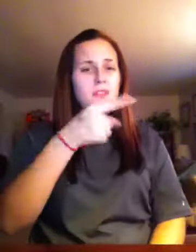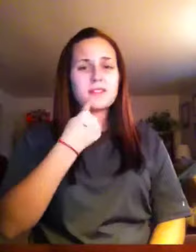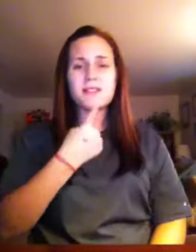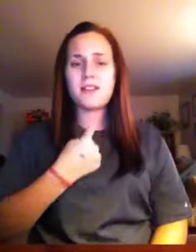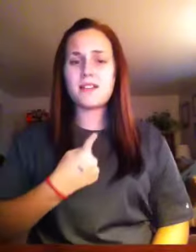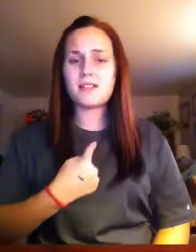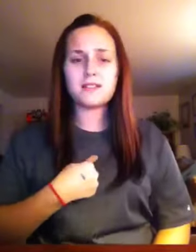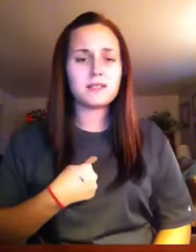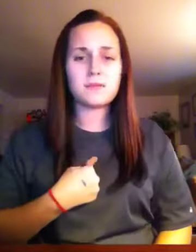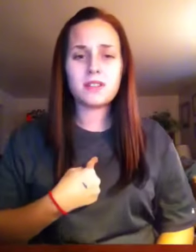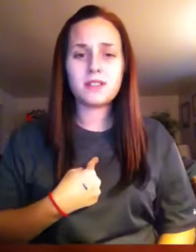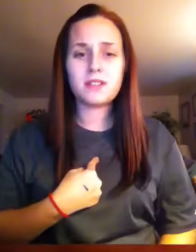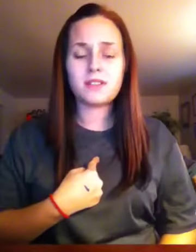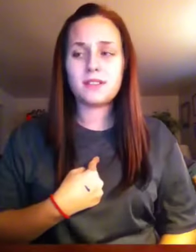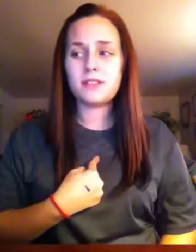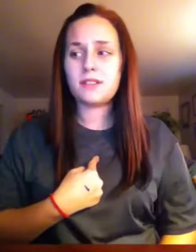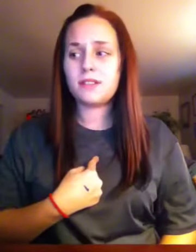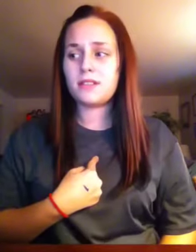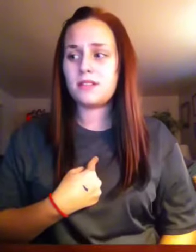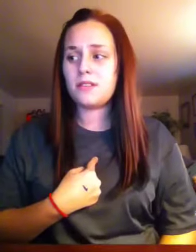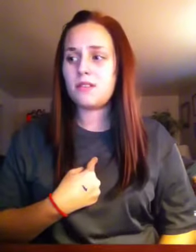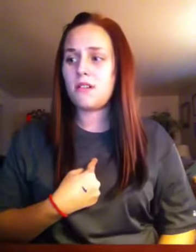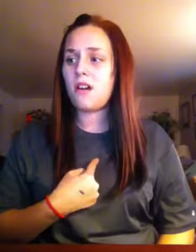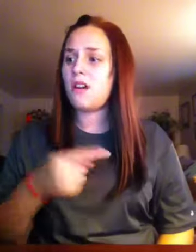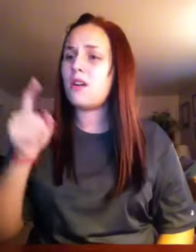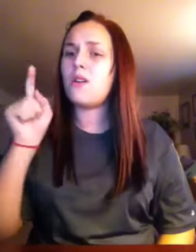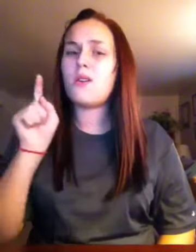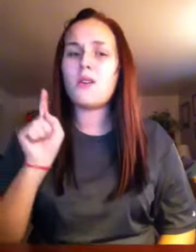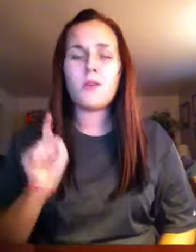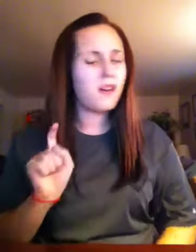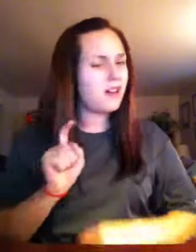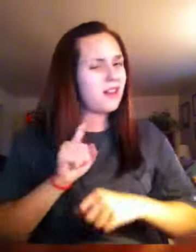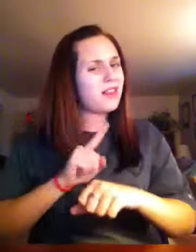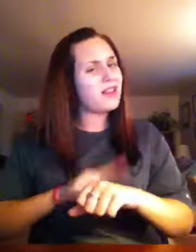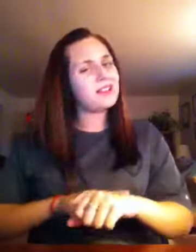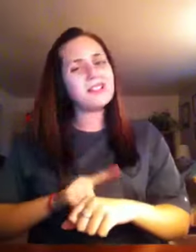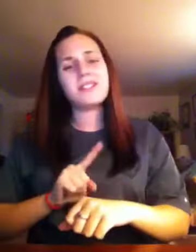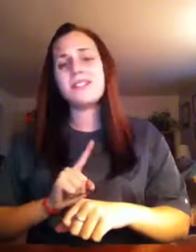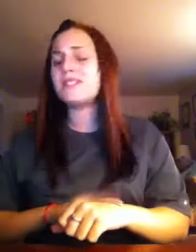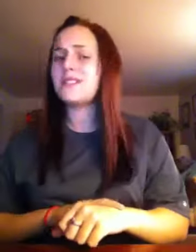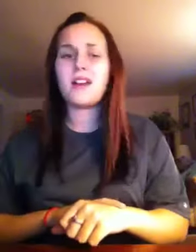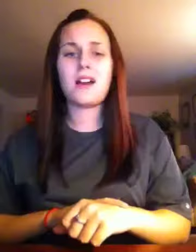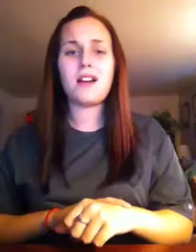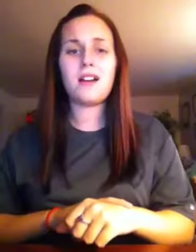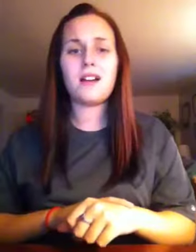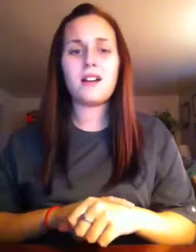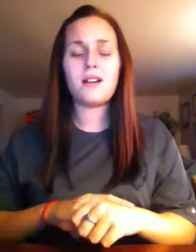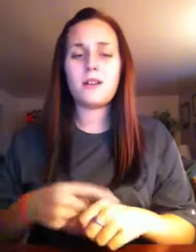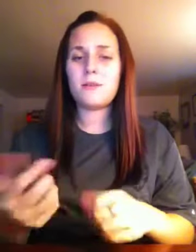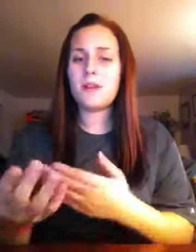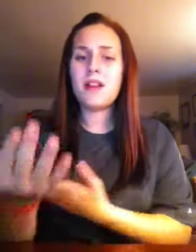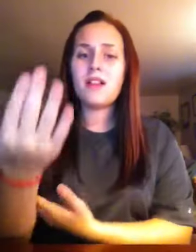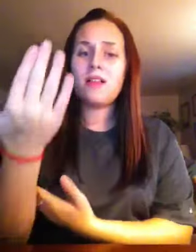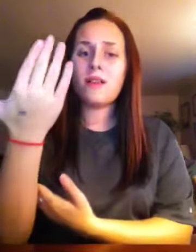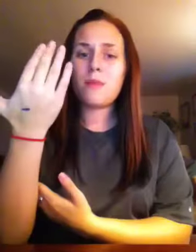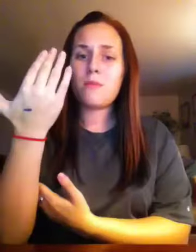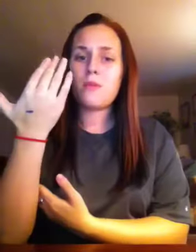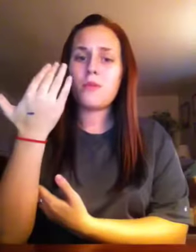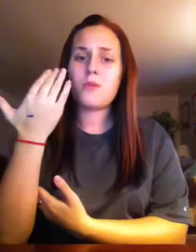tells me Oh, I need to die Then the morning